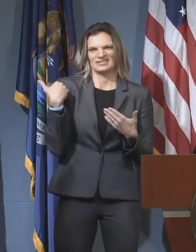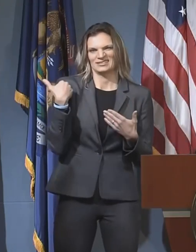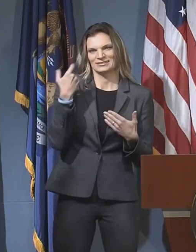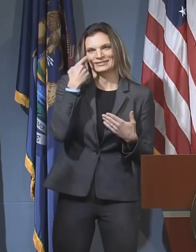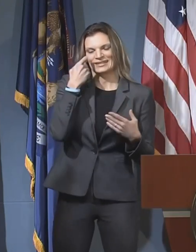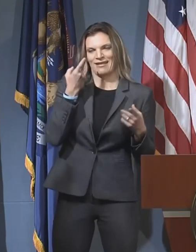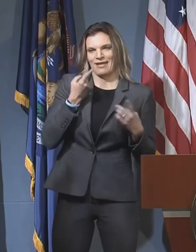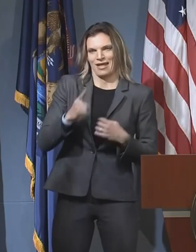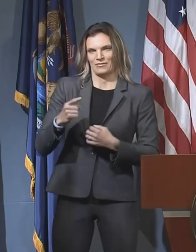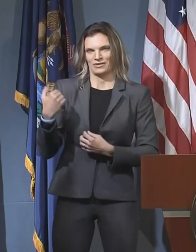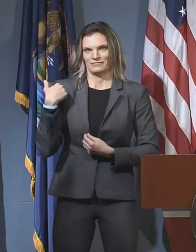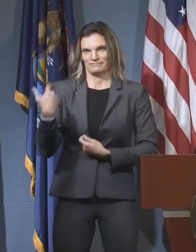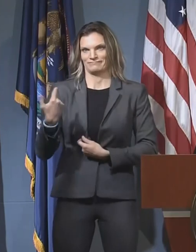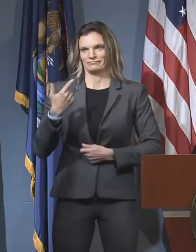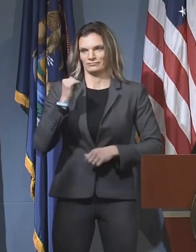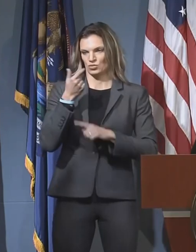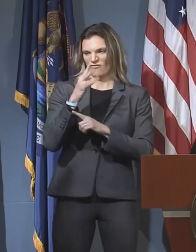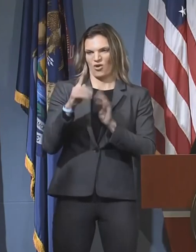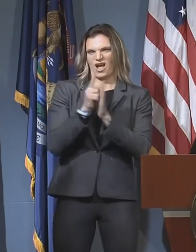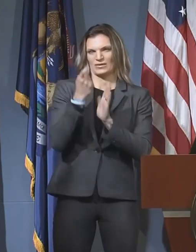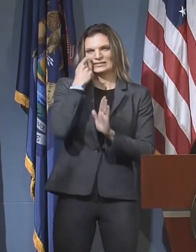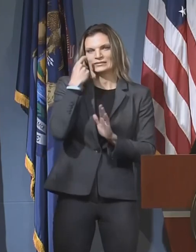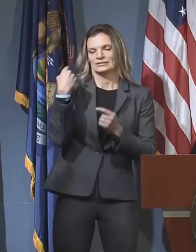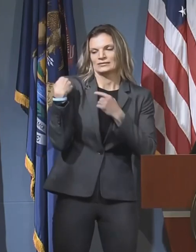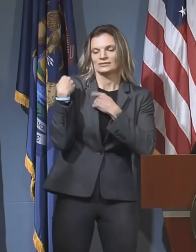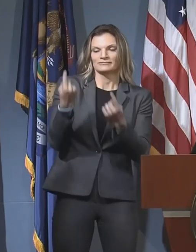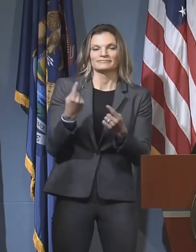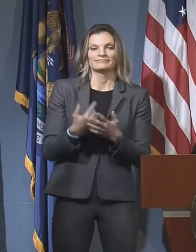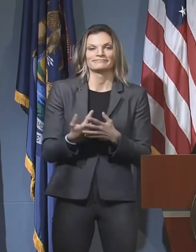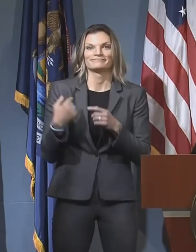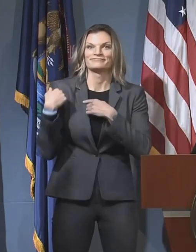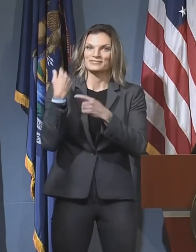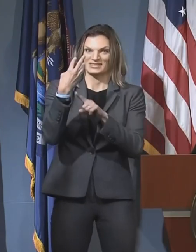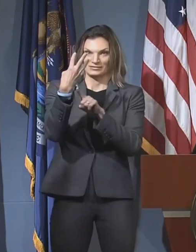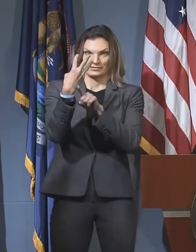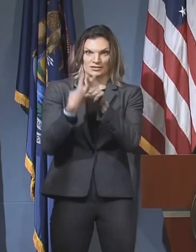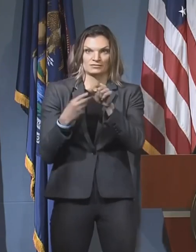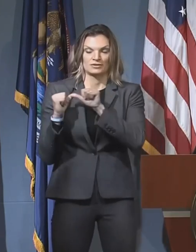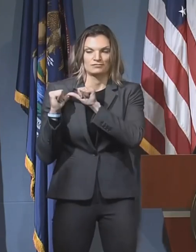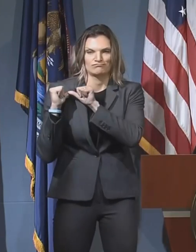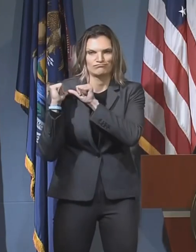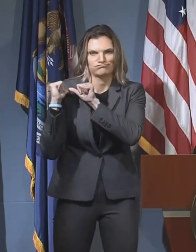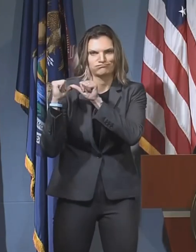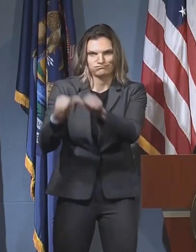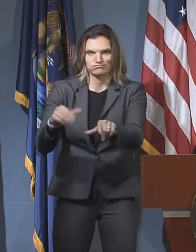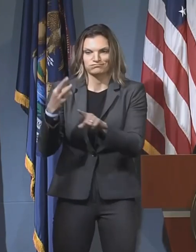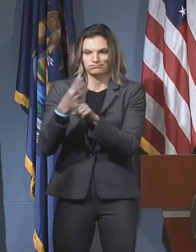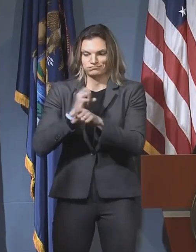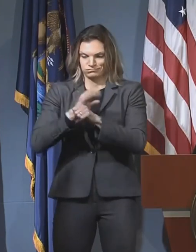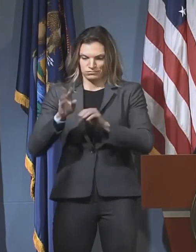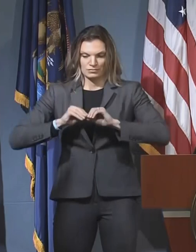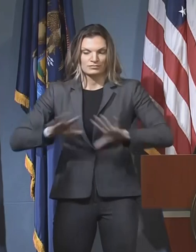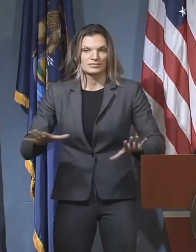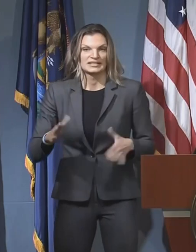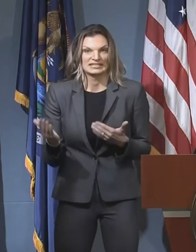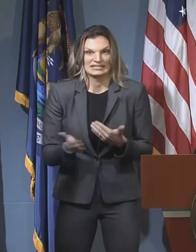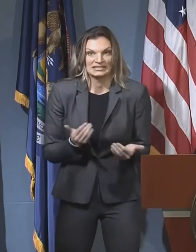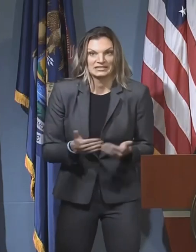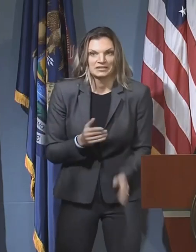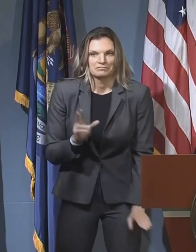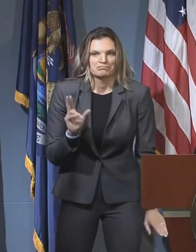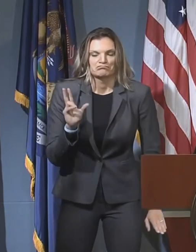developments that have happened in the last 24 hours. And we are six months into our experience with COVID-19. It's been tough,